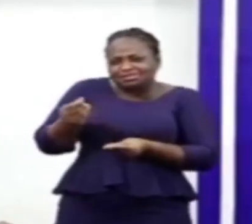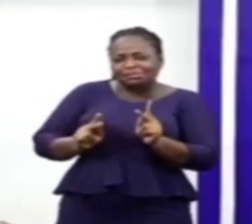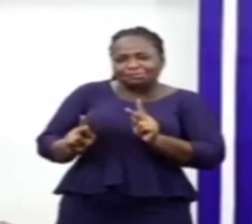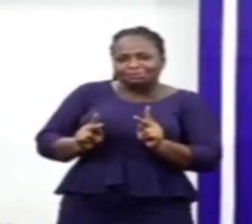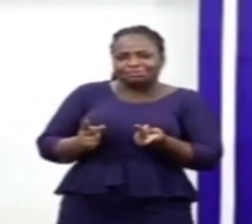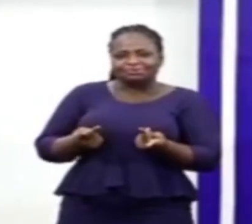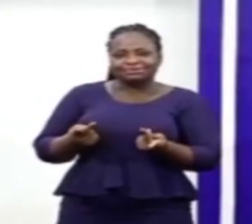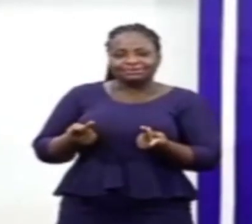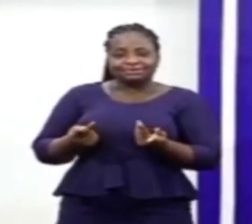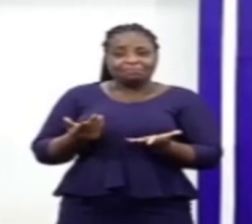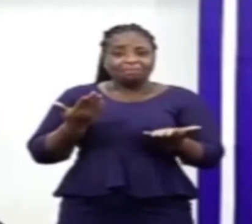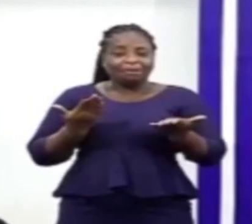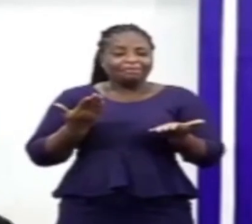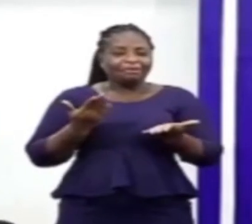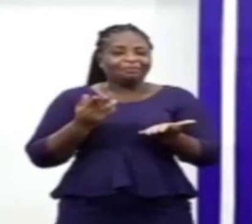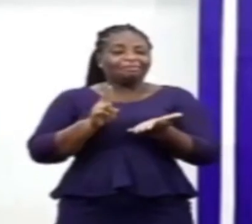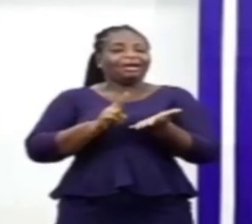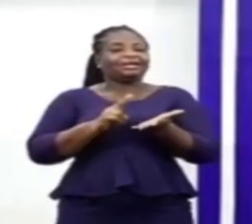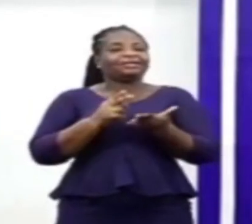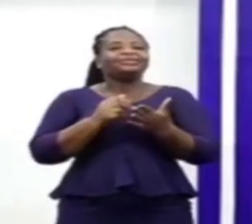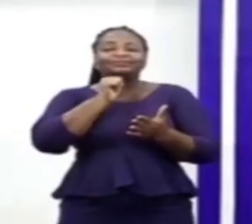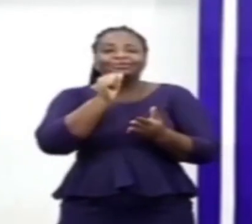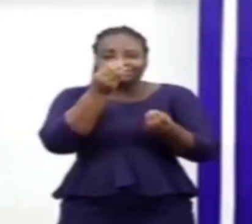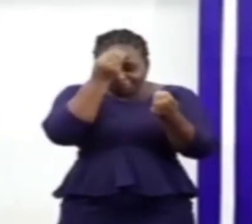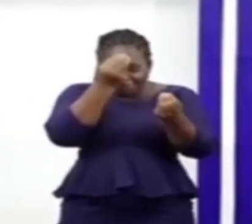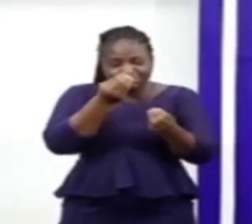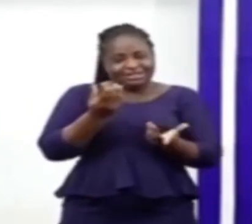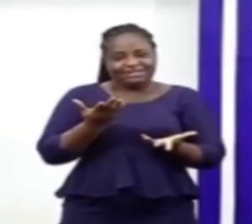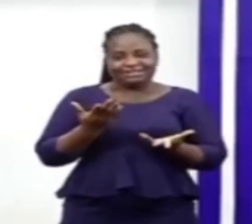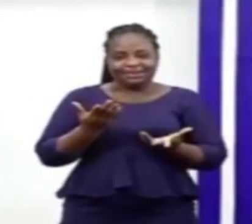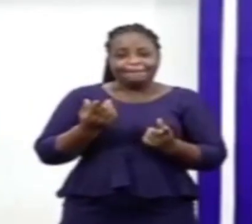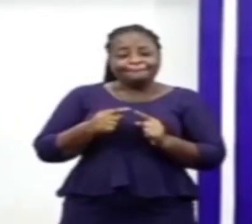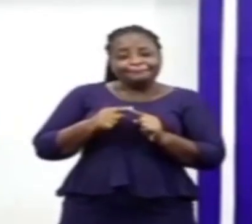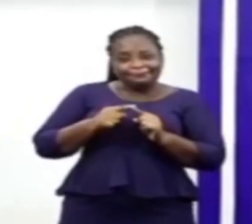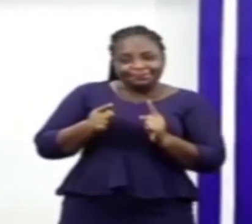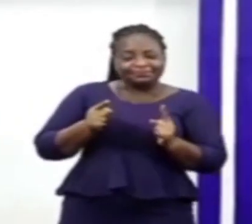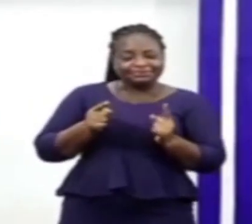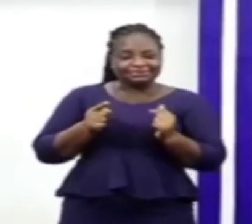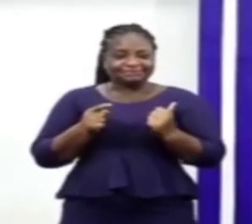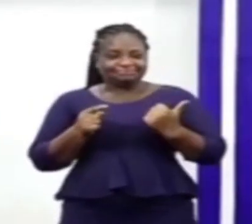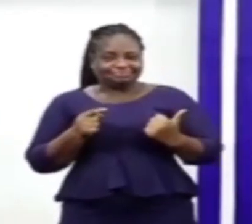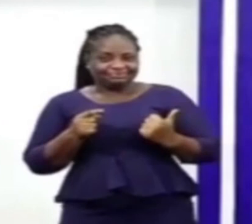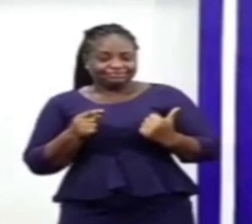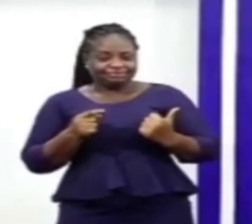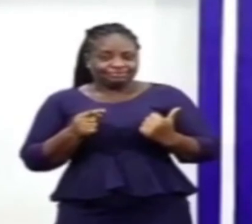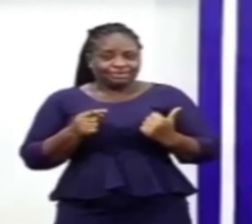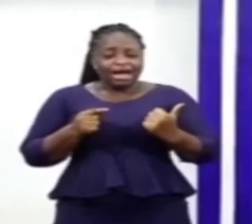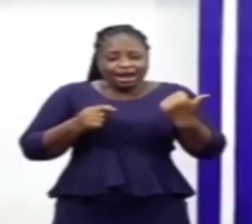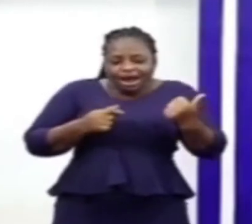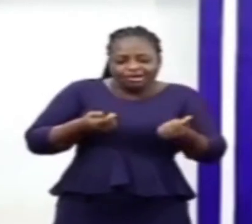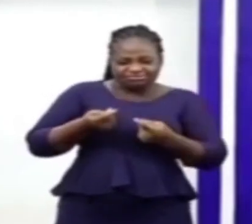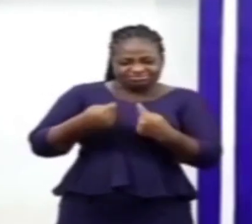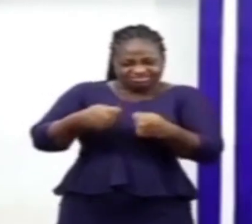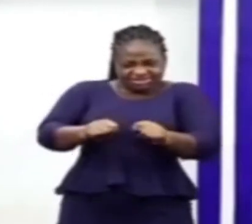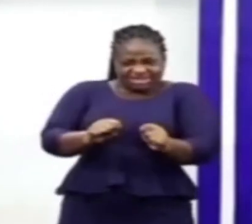might fall victim to the law. And we are trying our